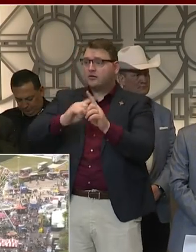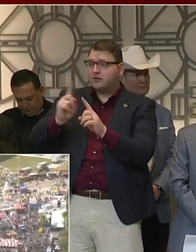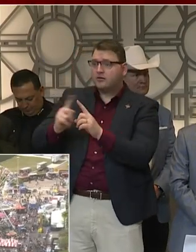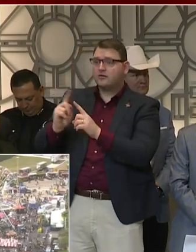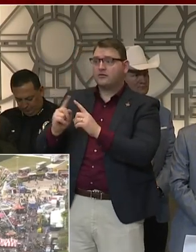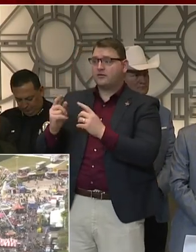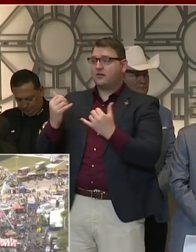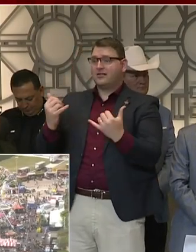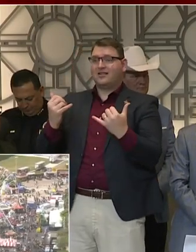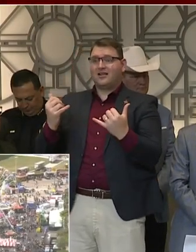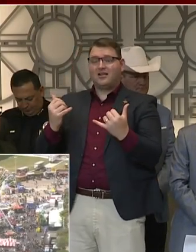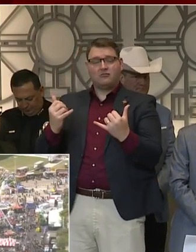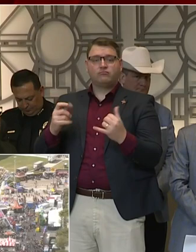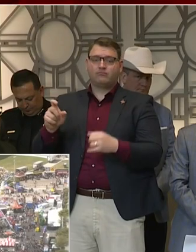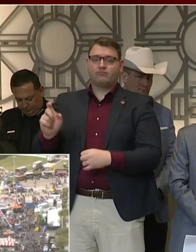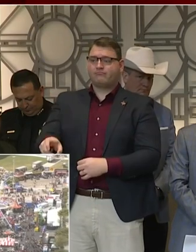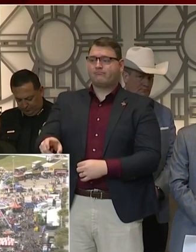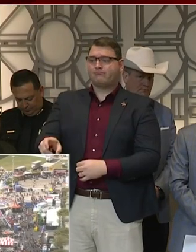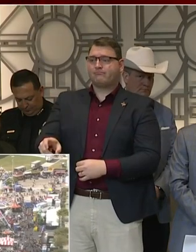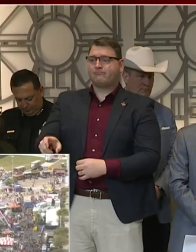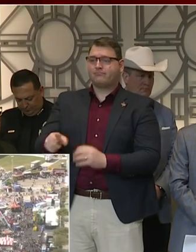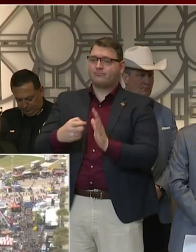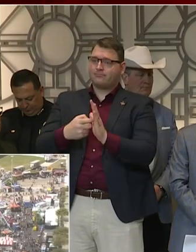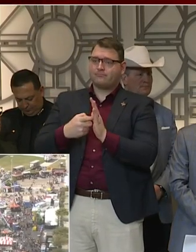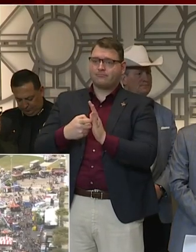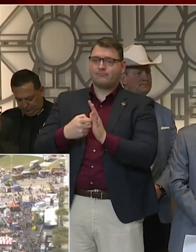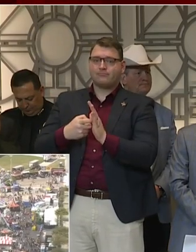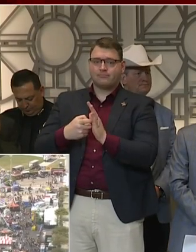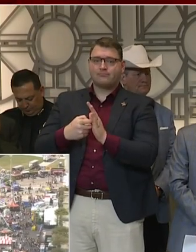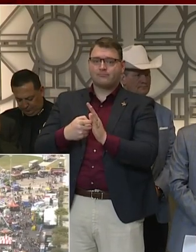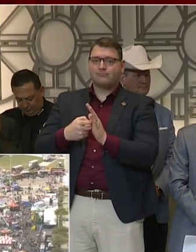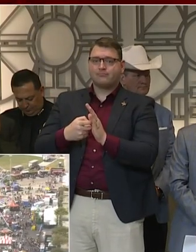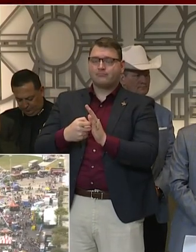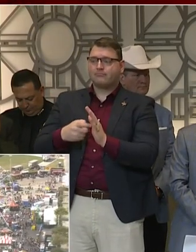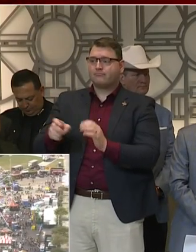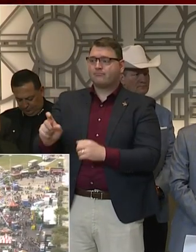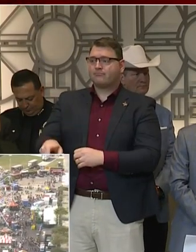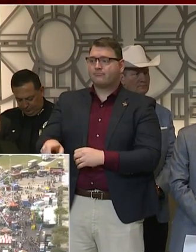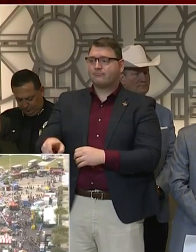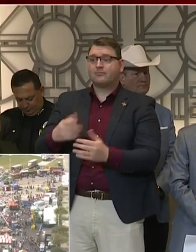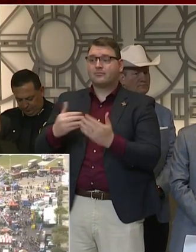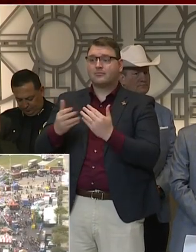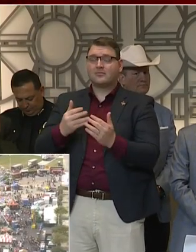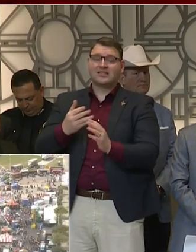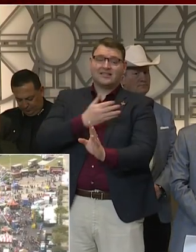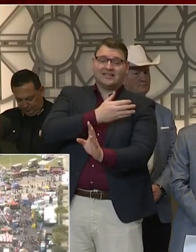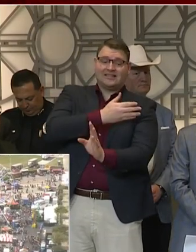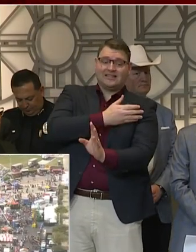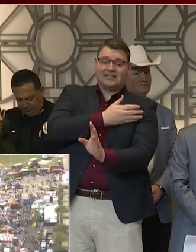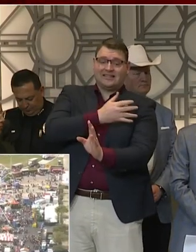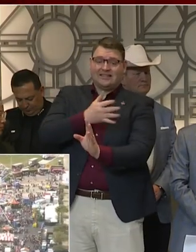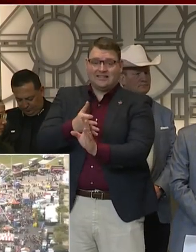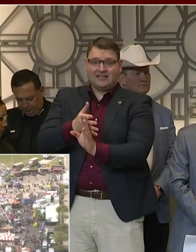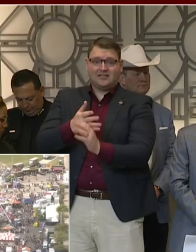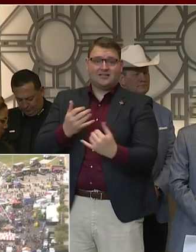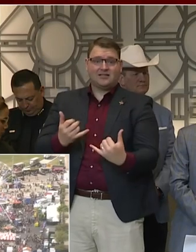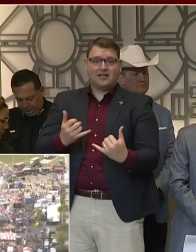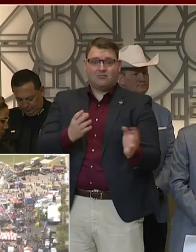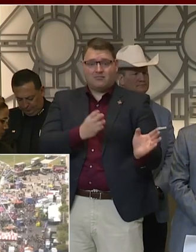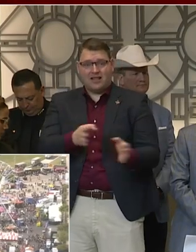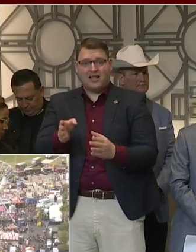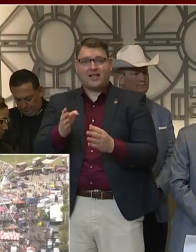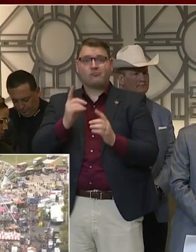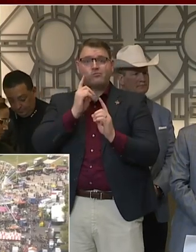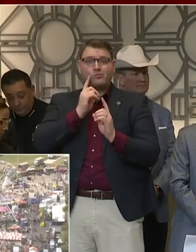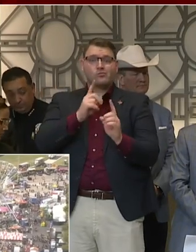other aspects of what potentially could disrupt what their activities have been planned for, scheduled for. But